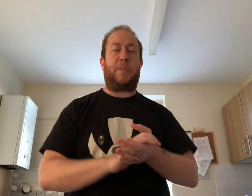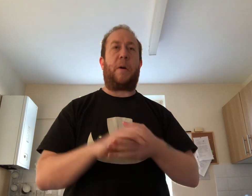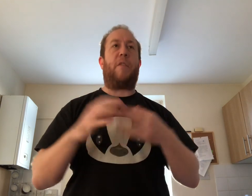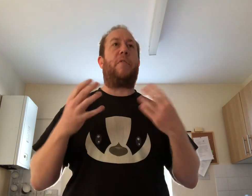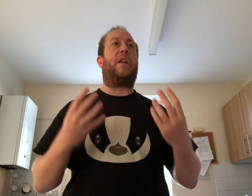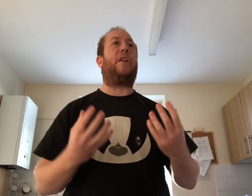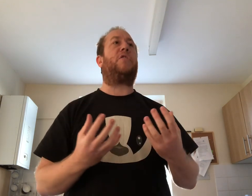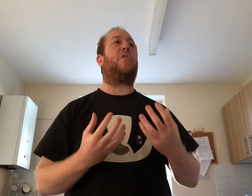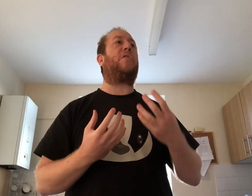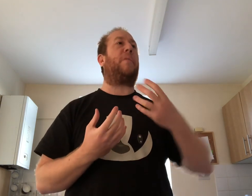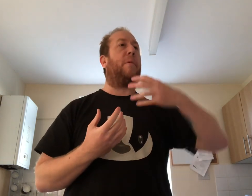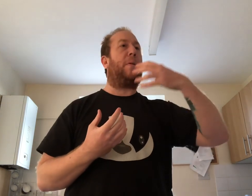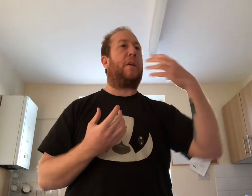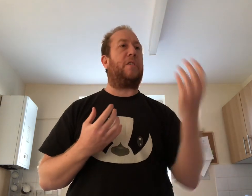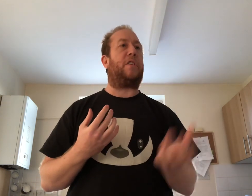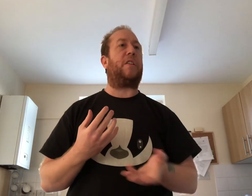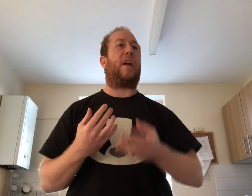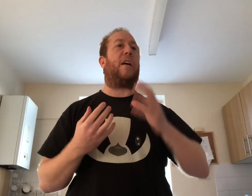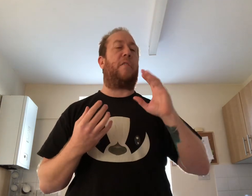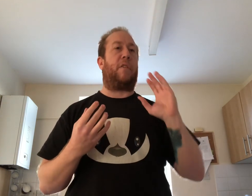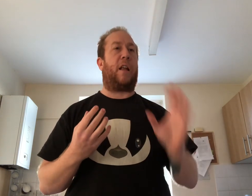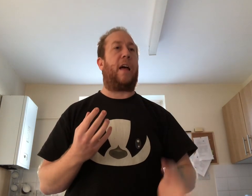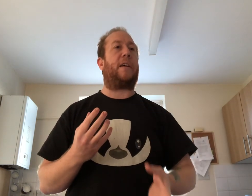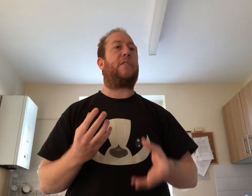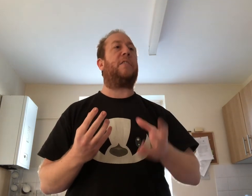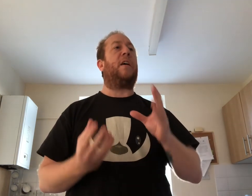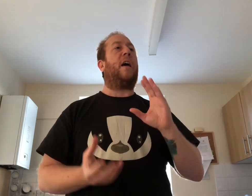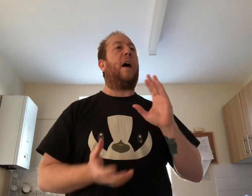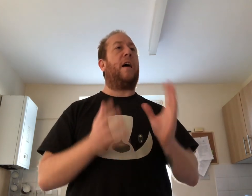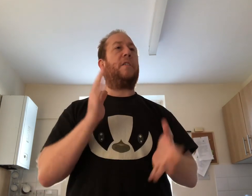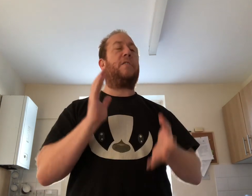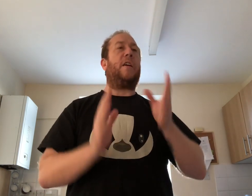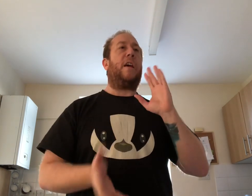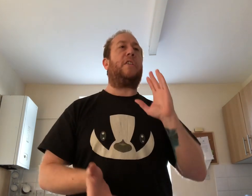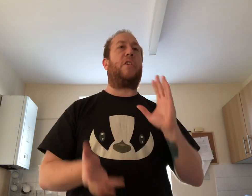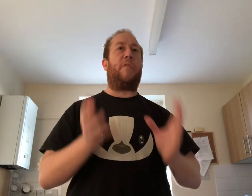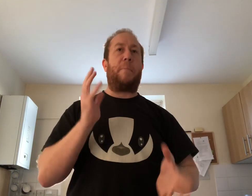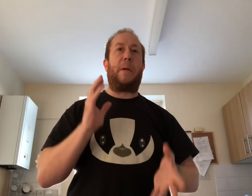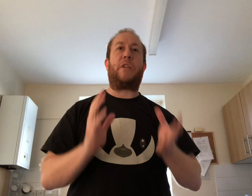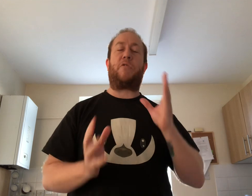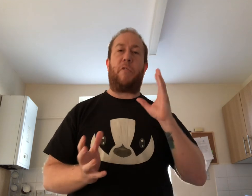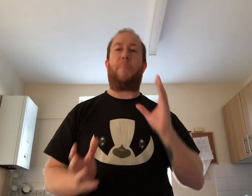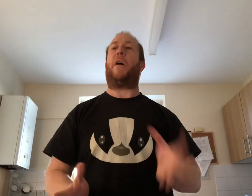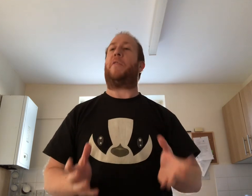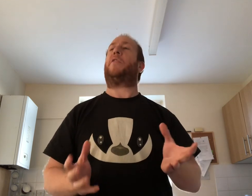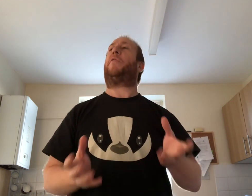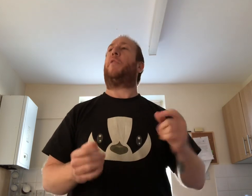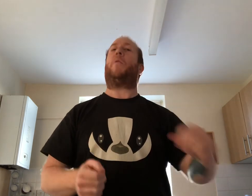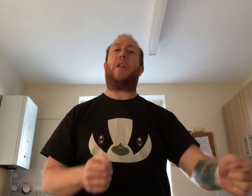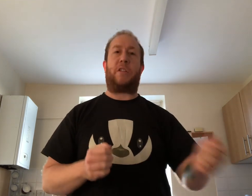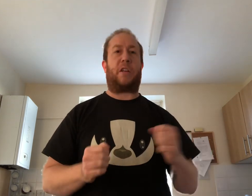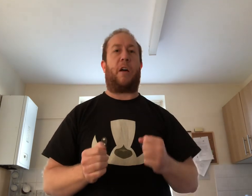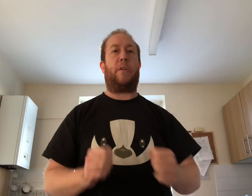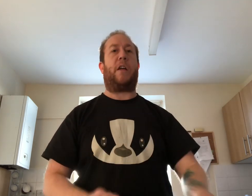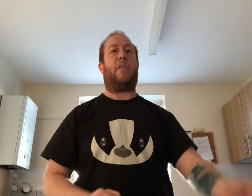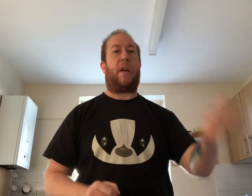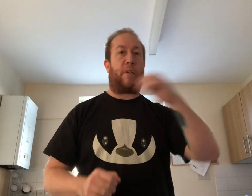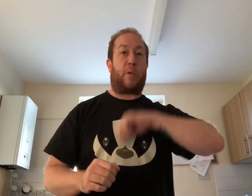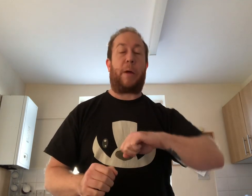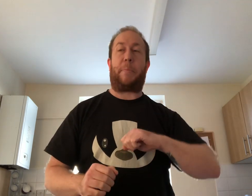but I really enjoy somewhere you can sit down and relax and it's sort of a mixture of both so if you wanted to go in there and have a quick